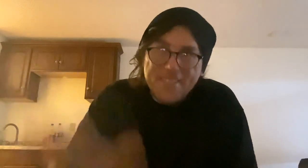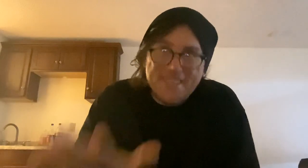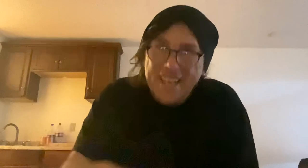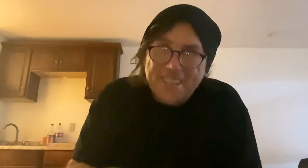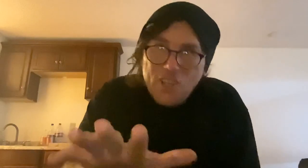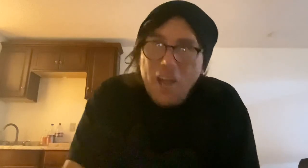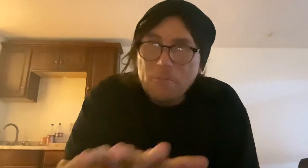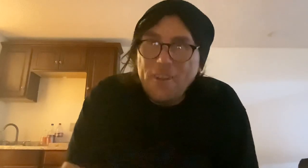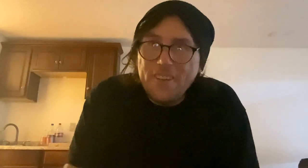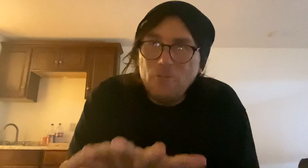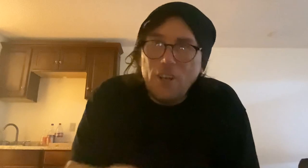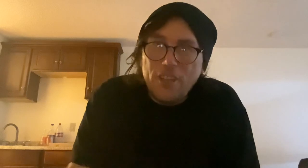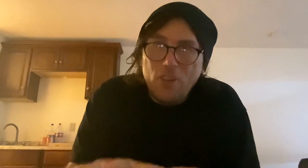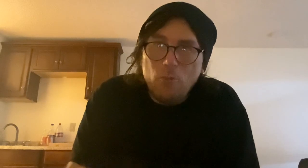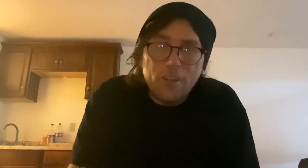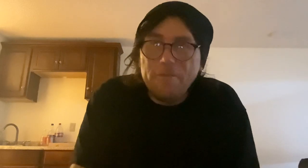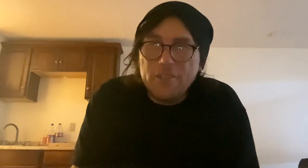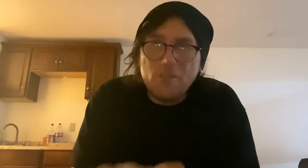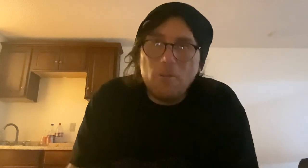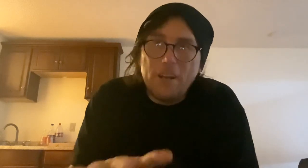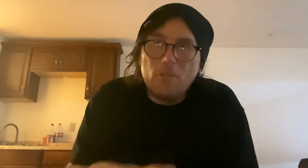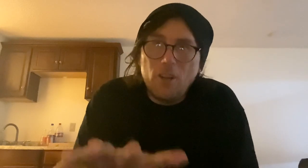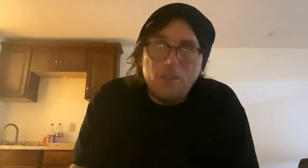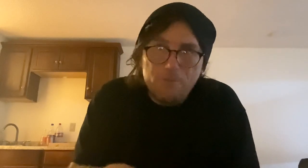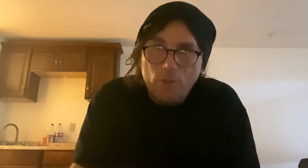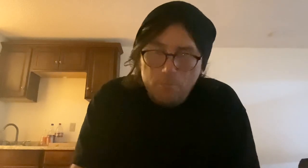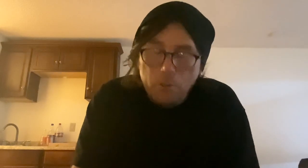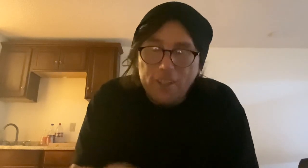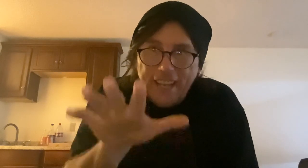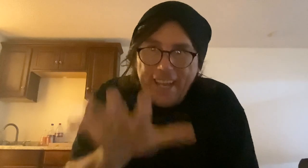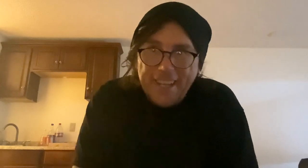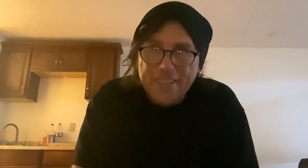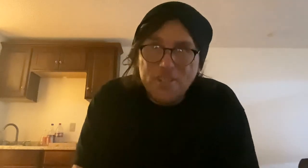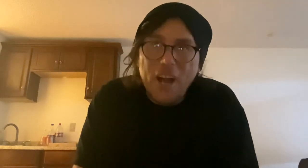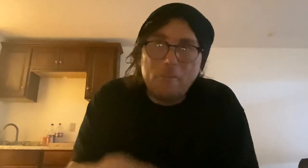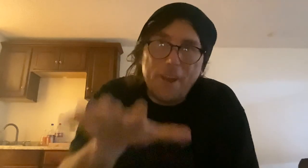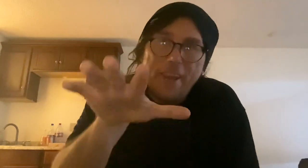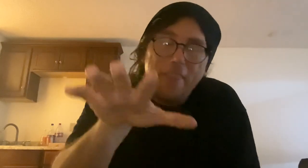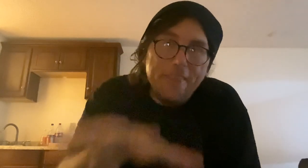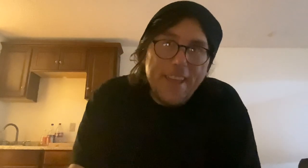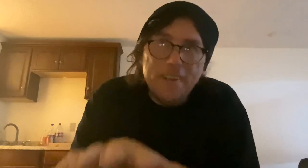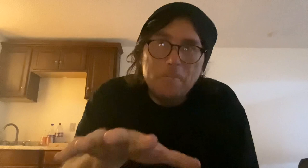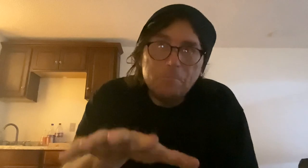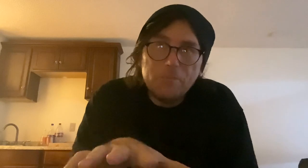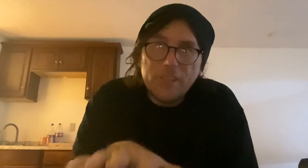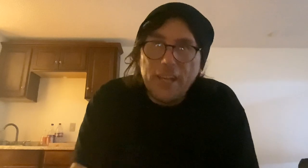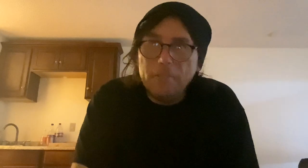says it is copyrighted, you know, work of fiction or whatever of your book, it is copyrighted. Then get it